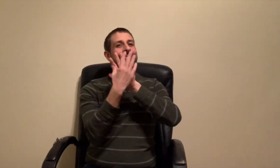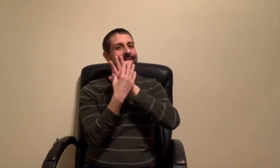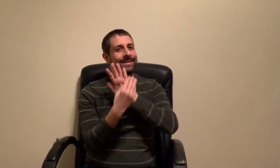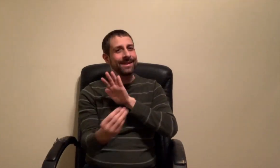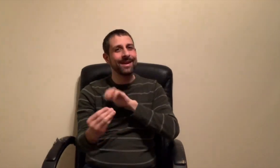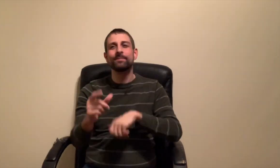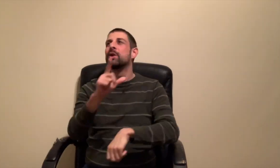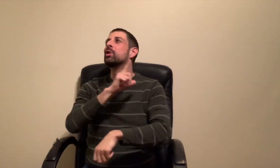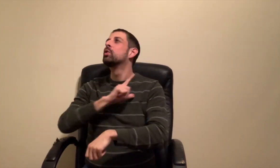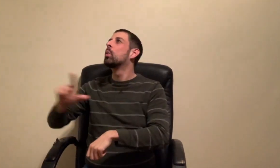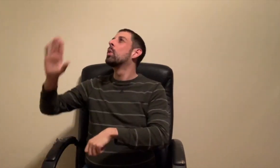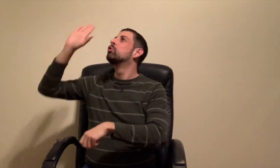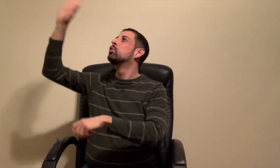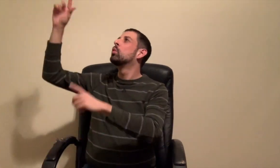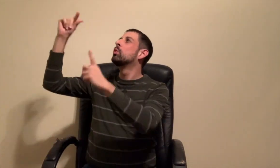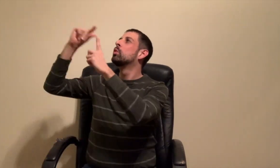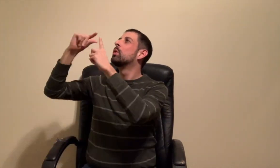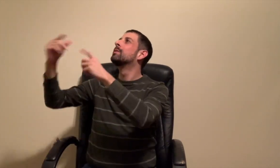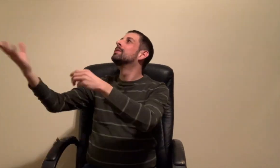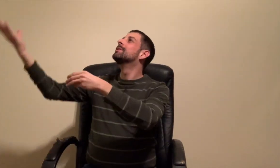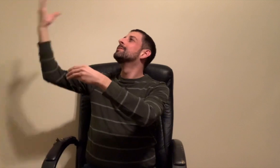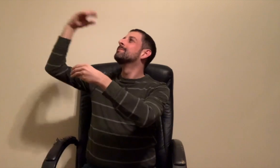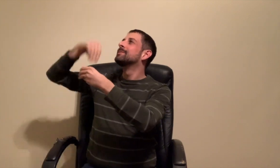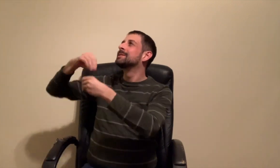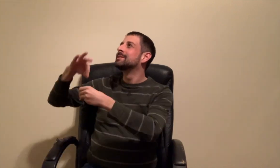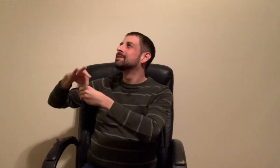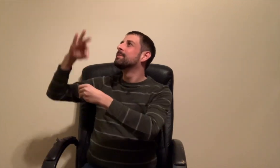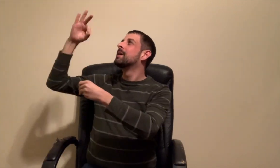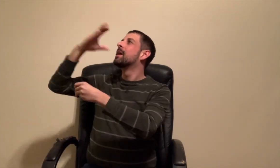Your words, Lord, are spirit and life.